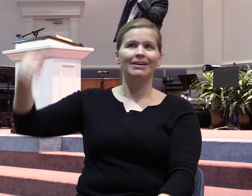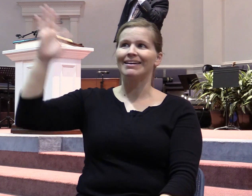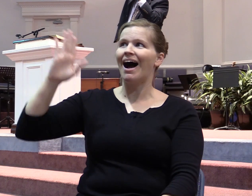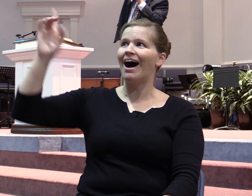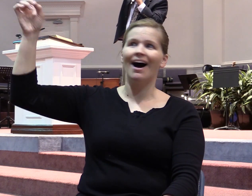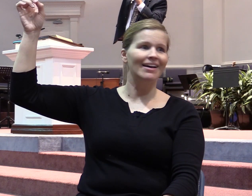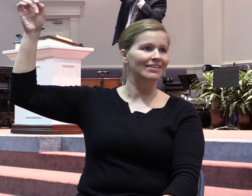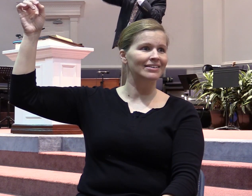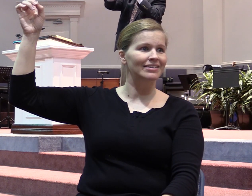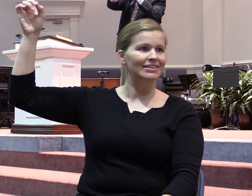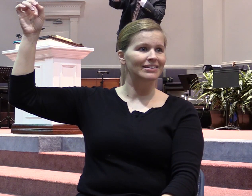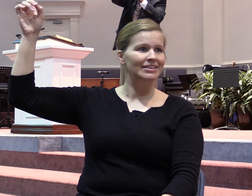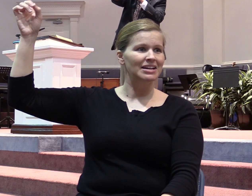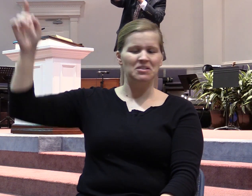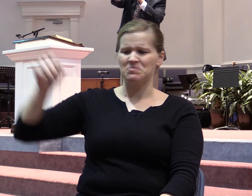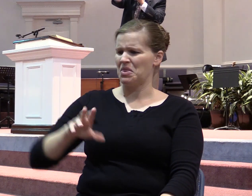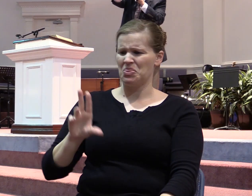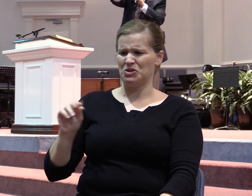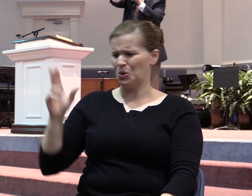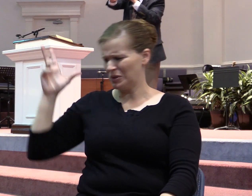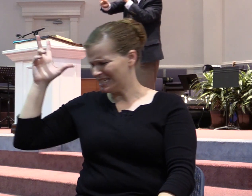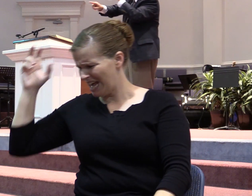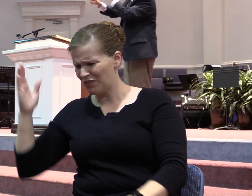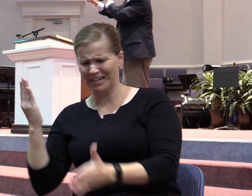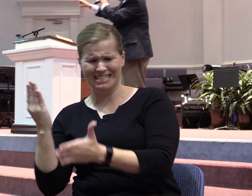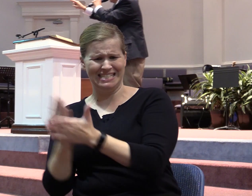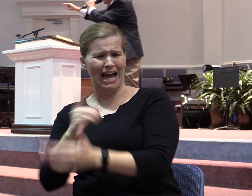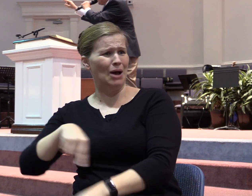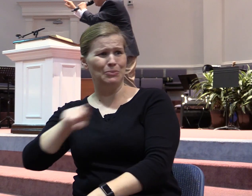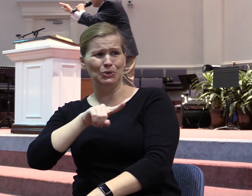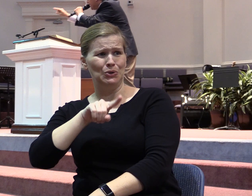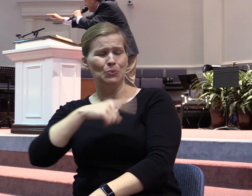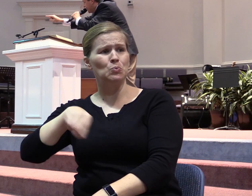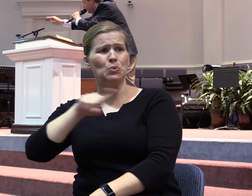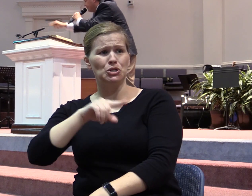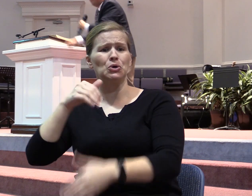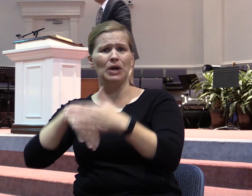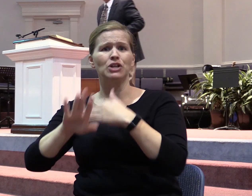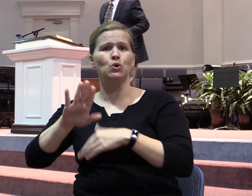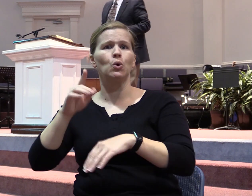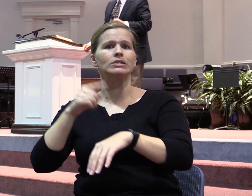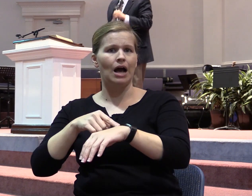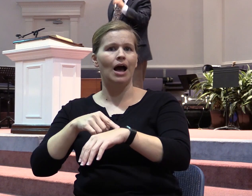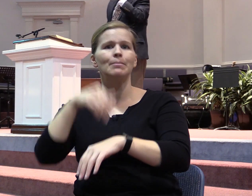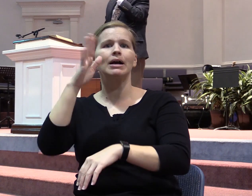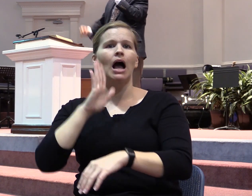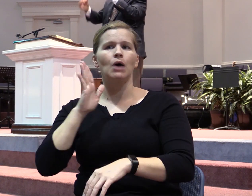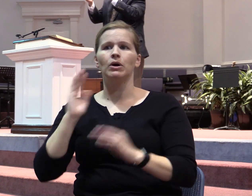from God. There's not a devil that can stop you when you enter into your season. There's not a